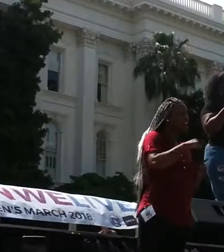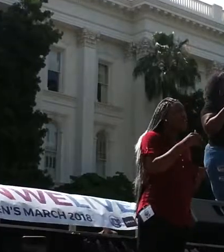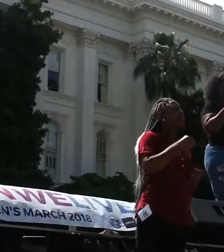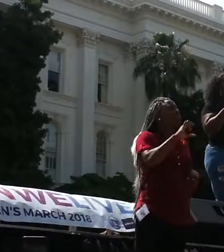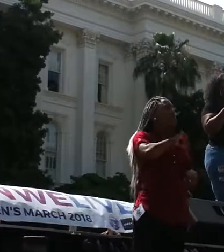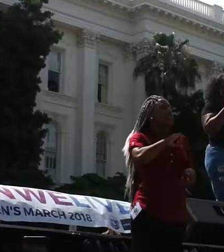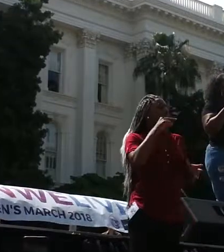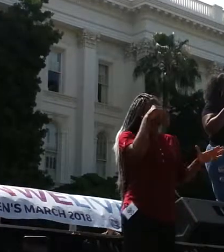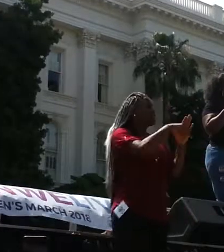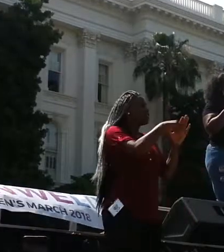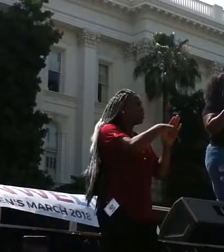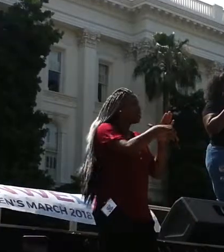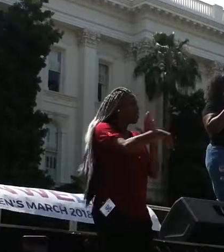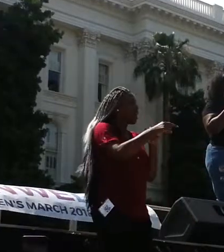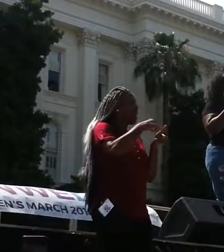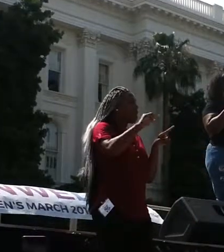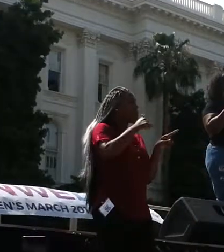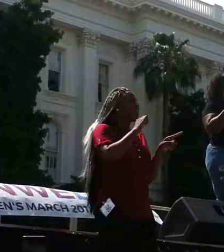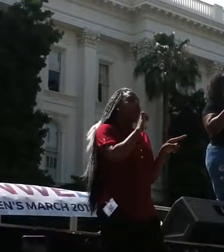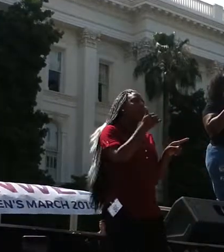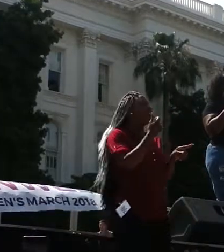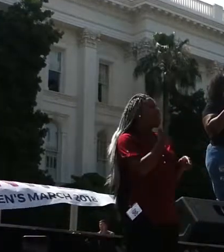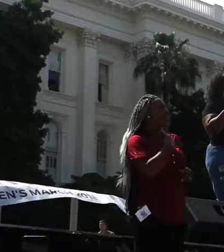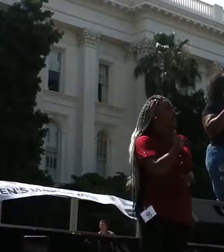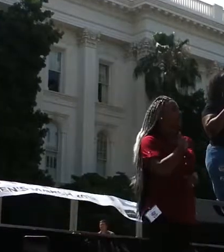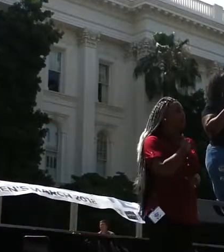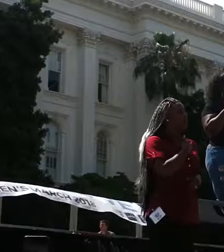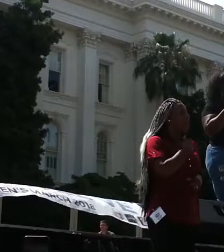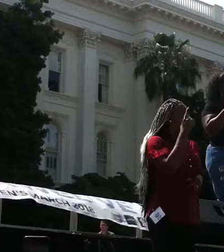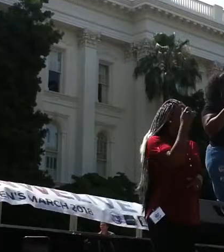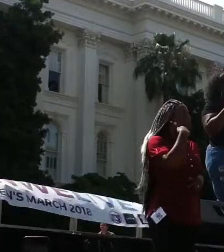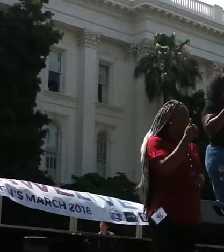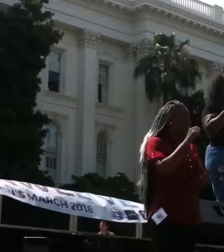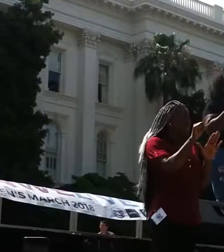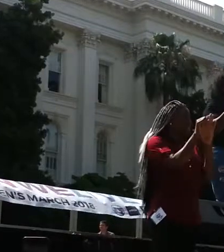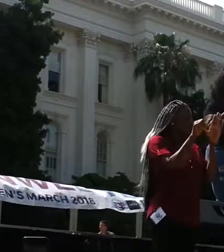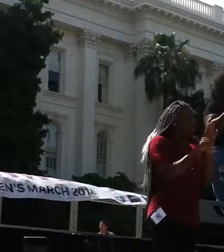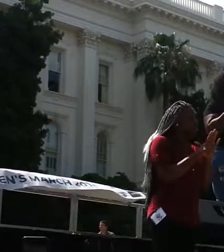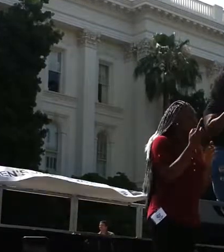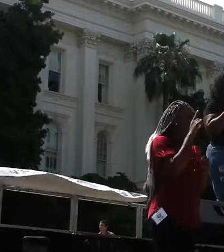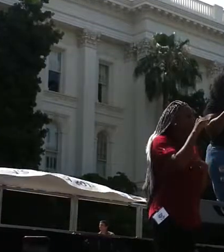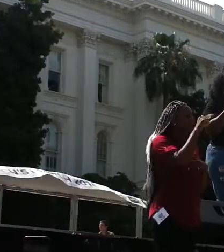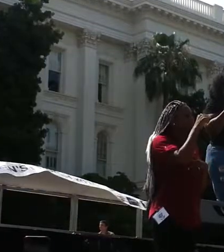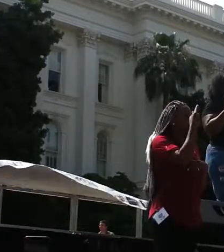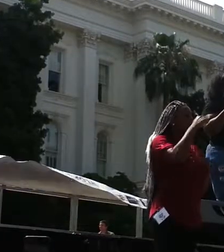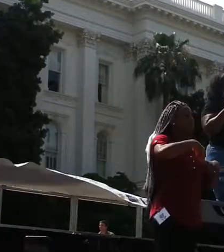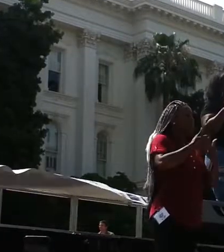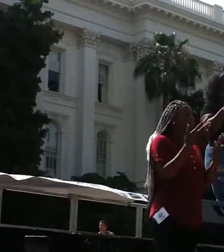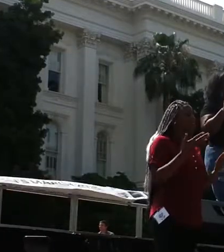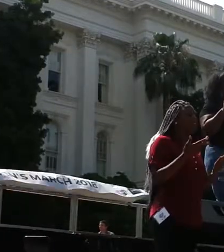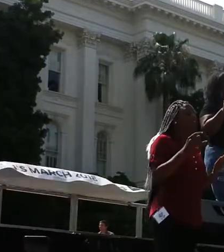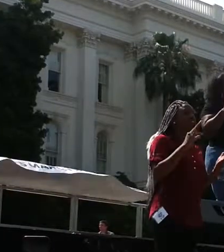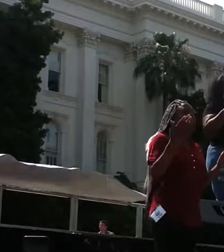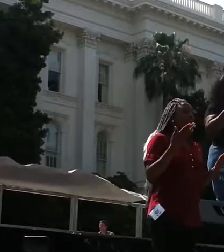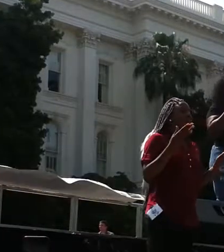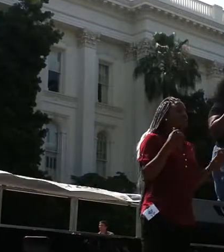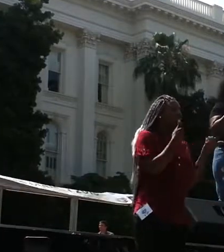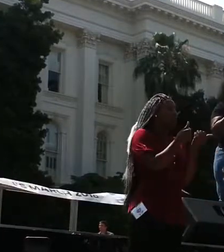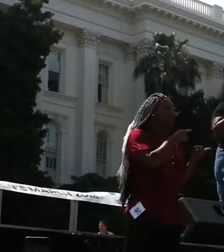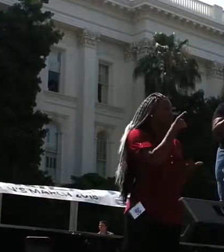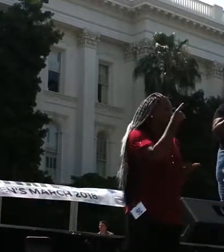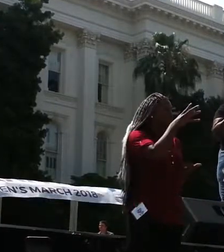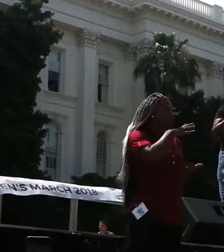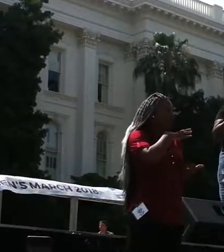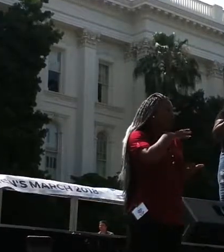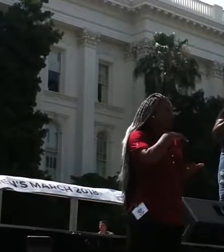about the state of black lives in this city. If you are here to support a black woman who has made a way out